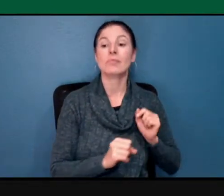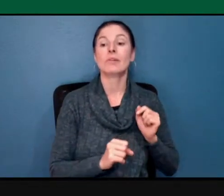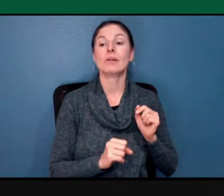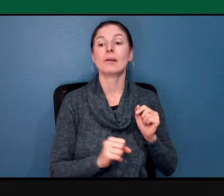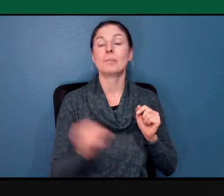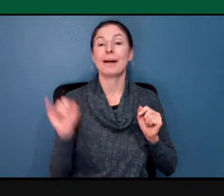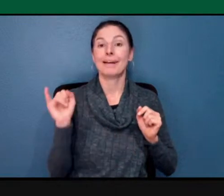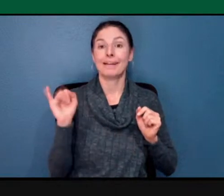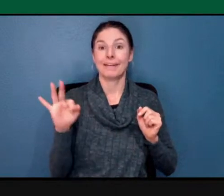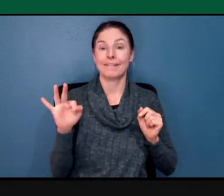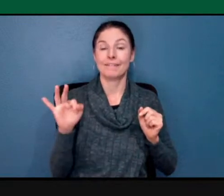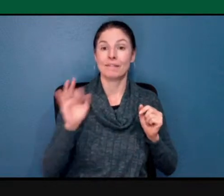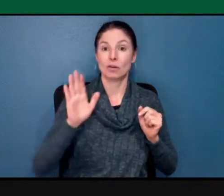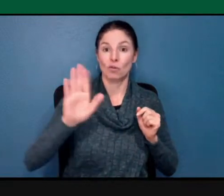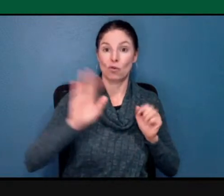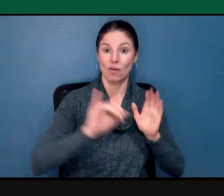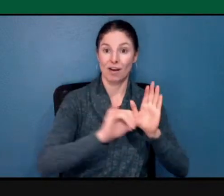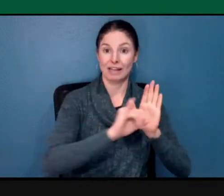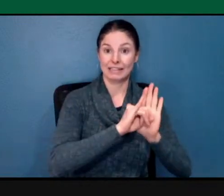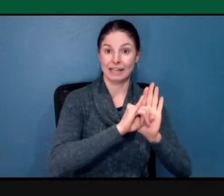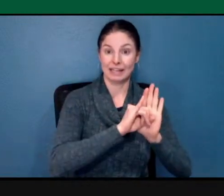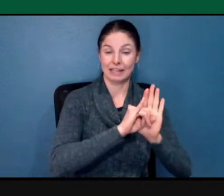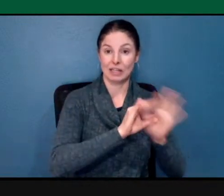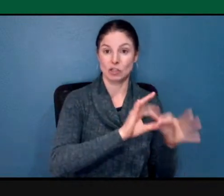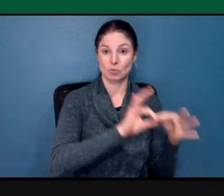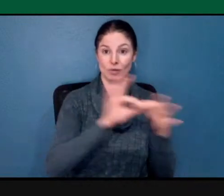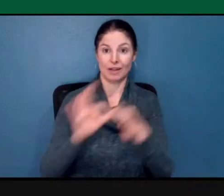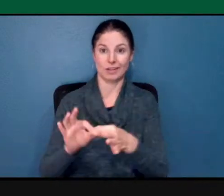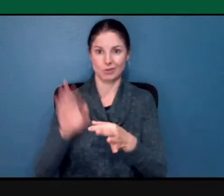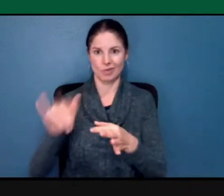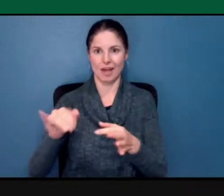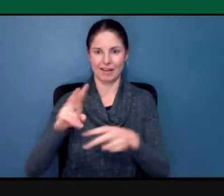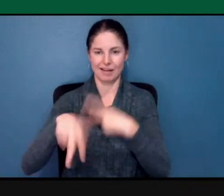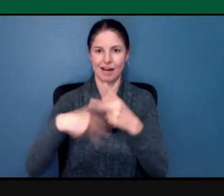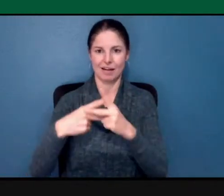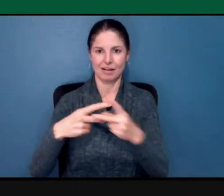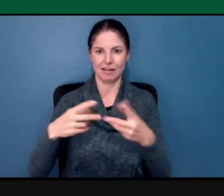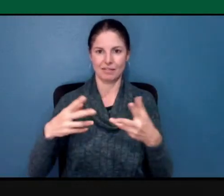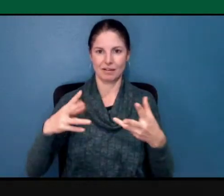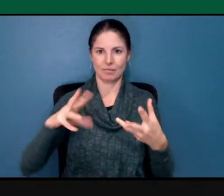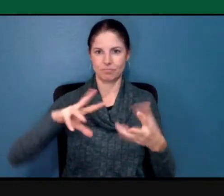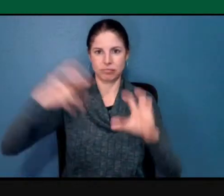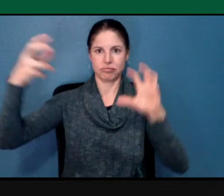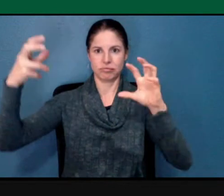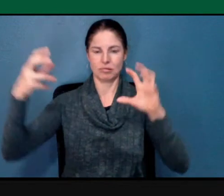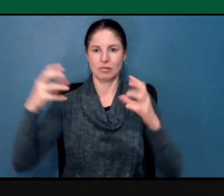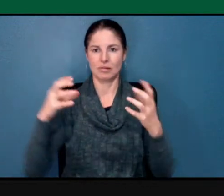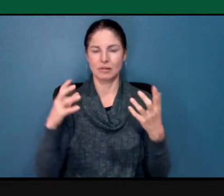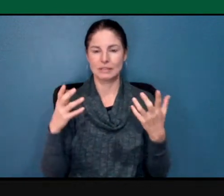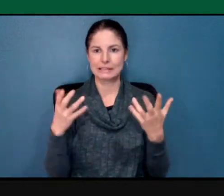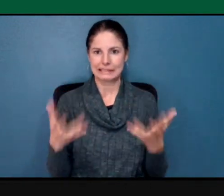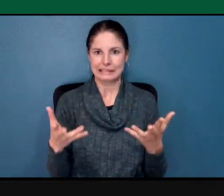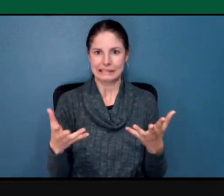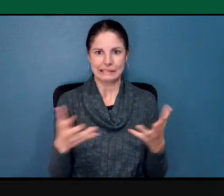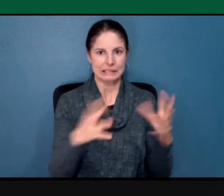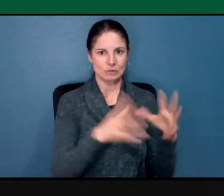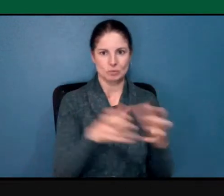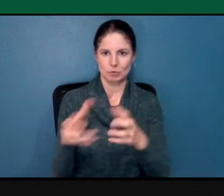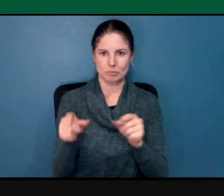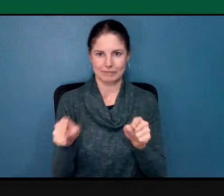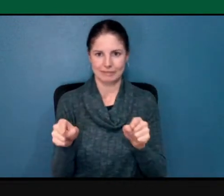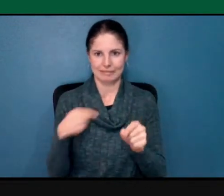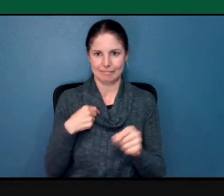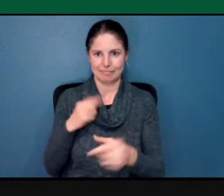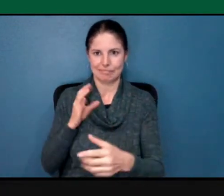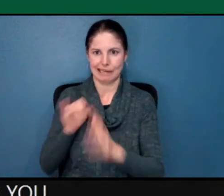a conflict like that, then you're kind of stuck. And you're not going to be able to